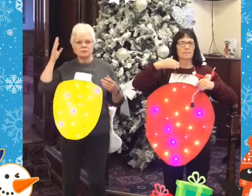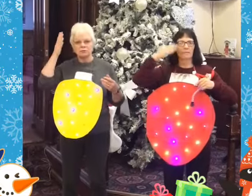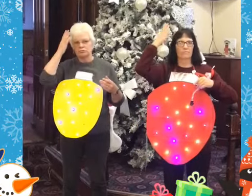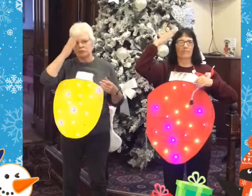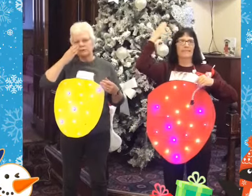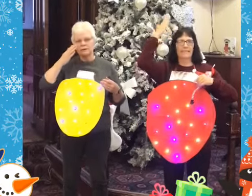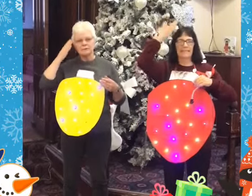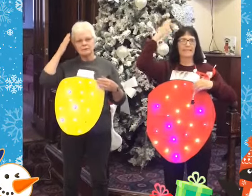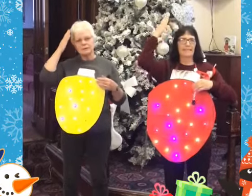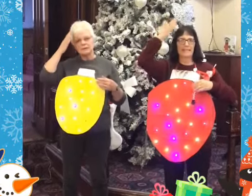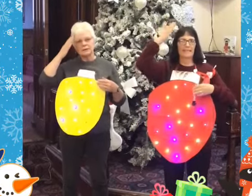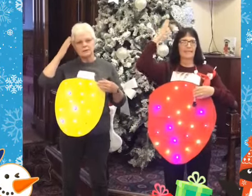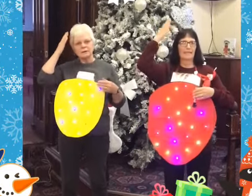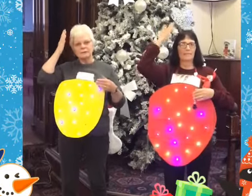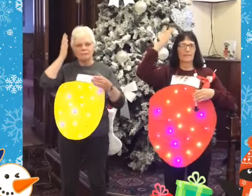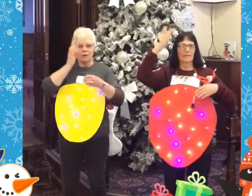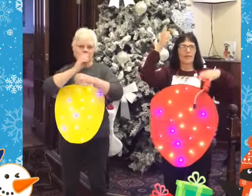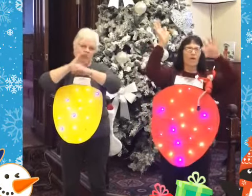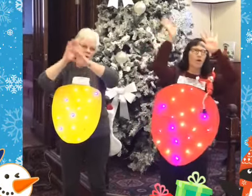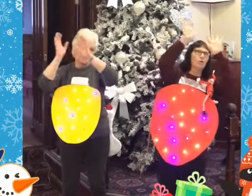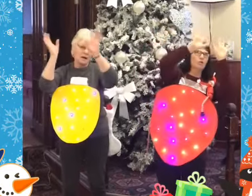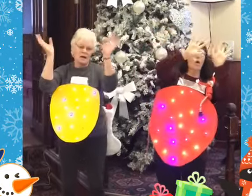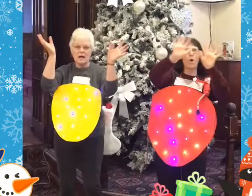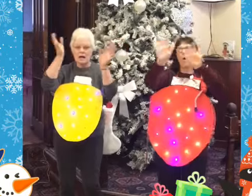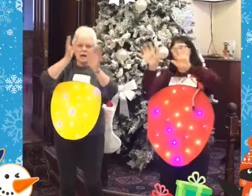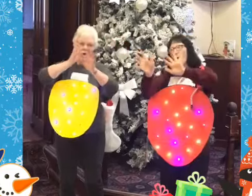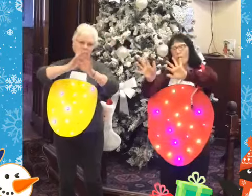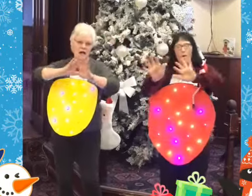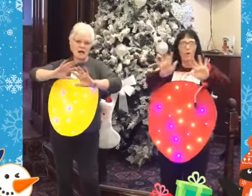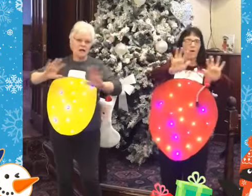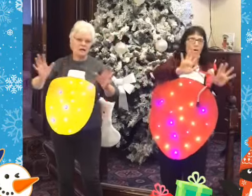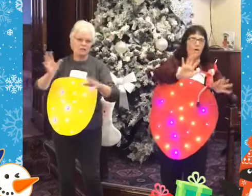I'm dreaming of all my Christmas